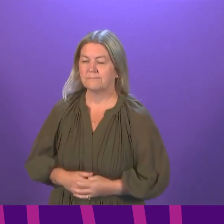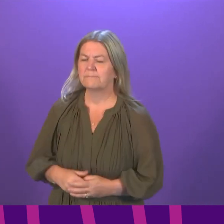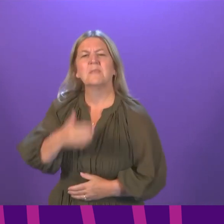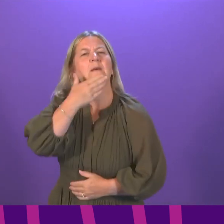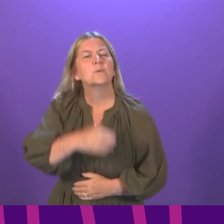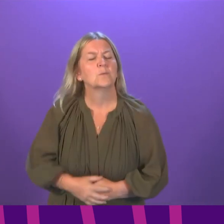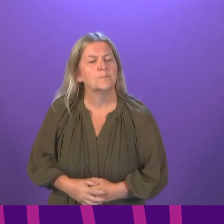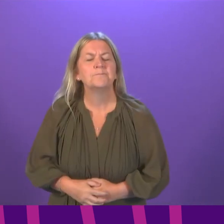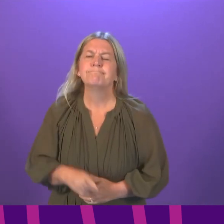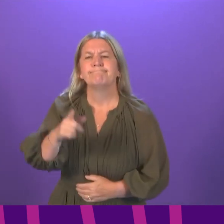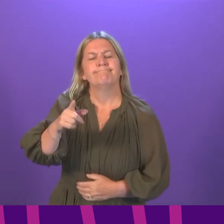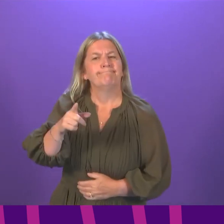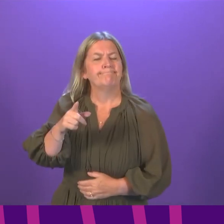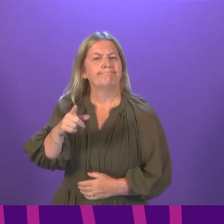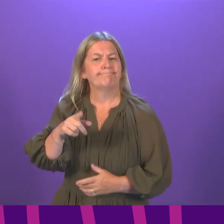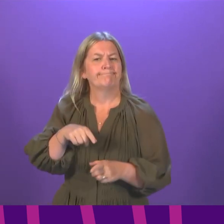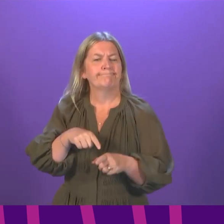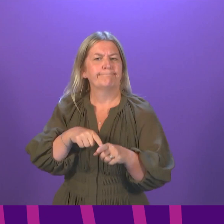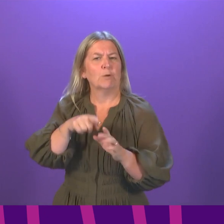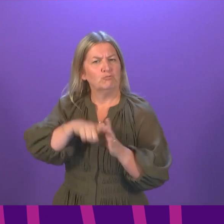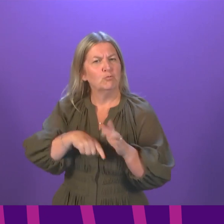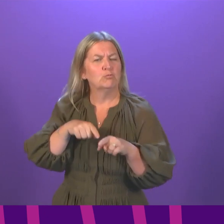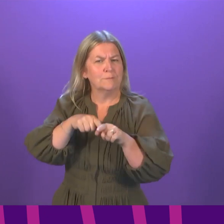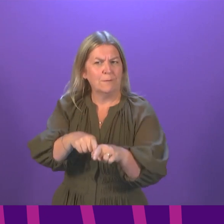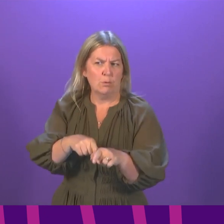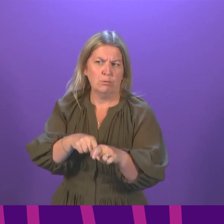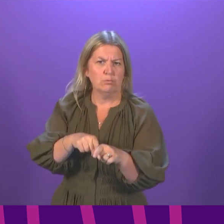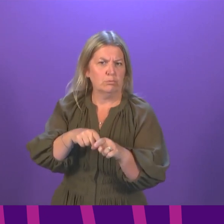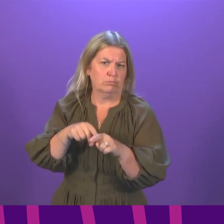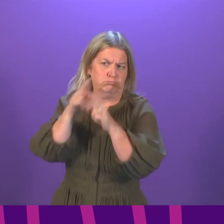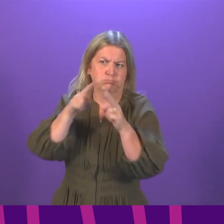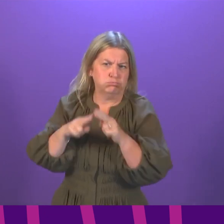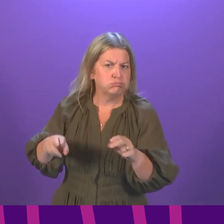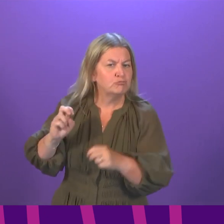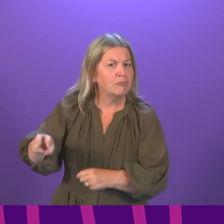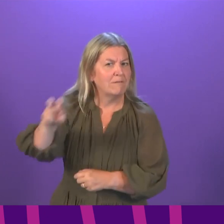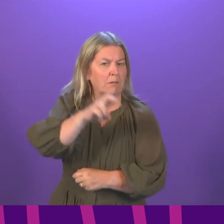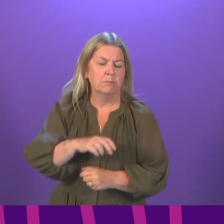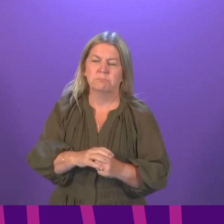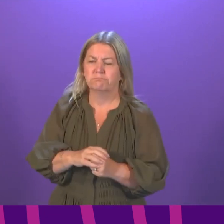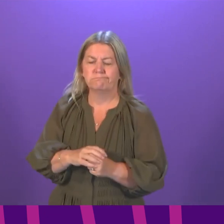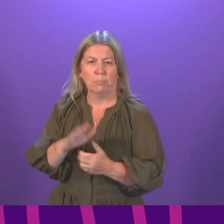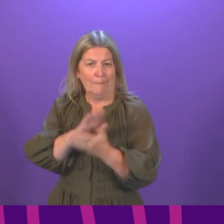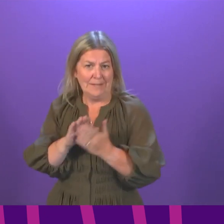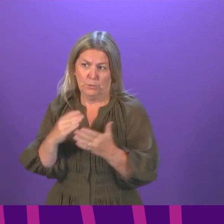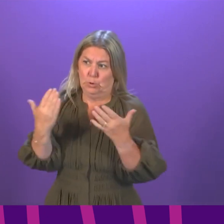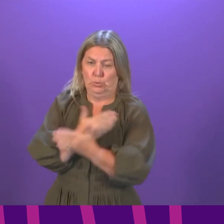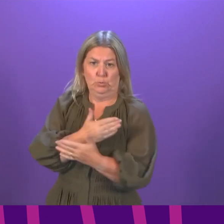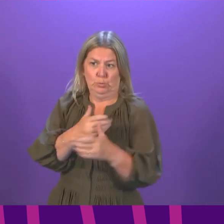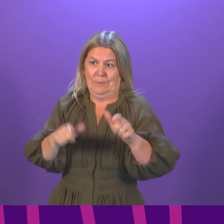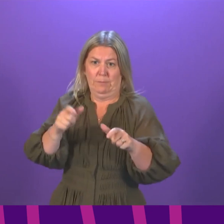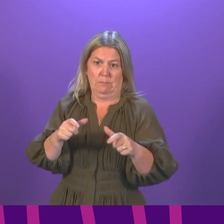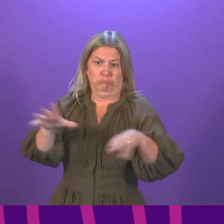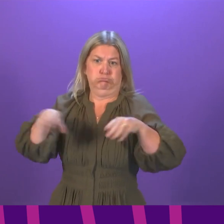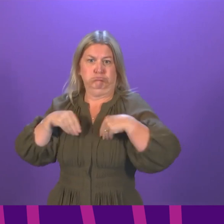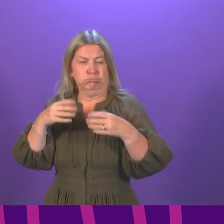on international travel play an important role in our response to the pandemic, guarding against the importation of new cases. Can the